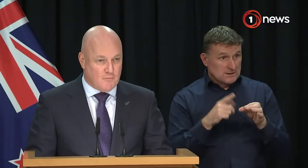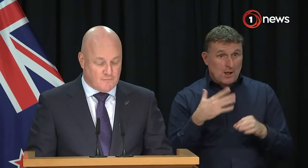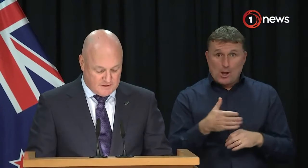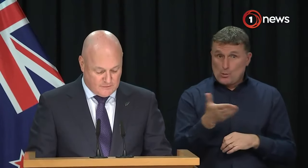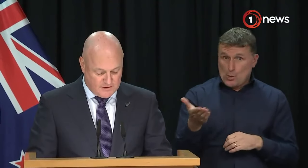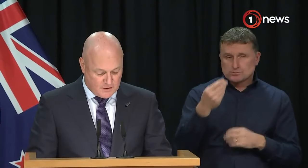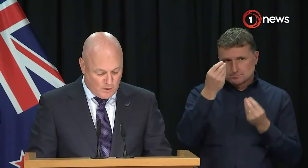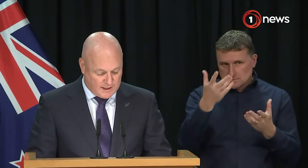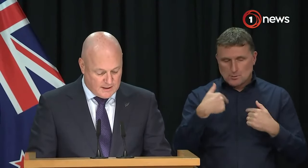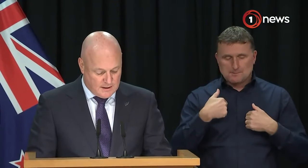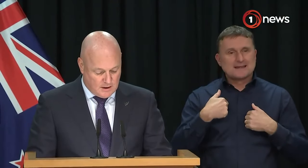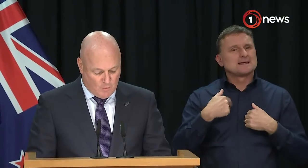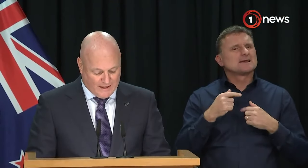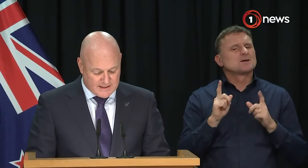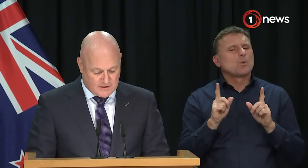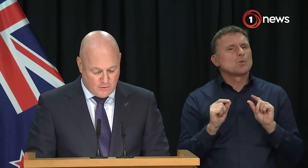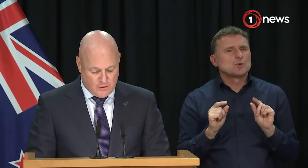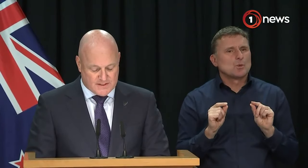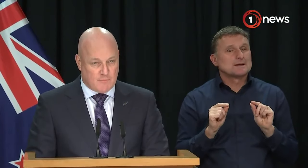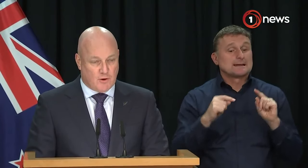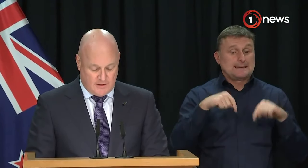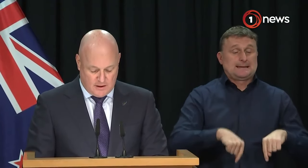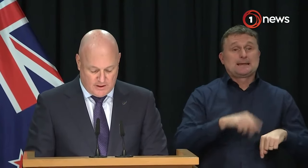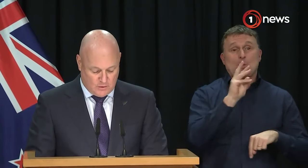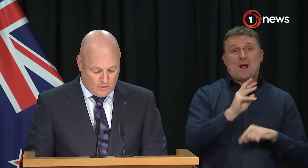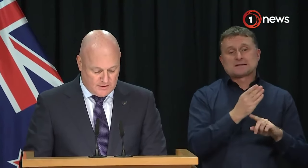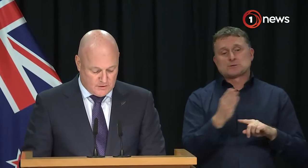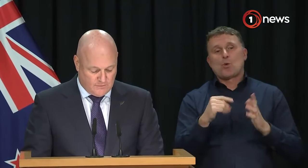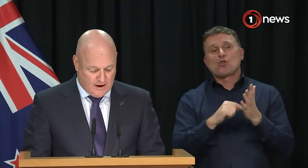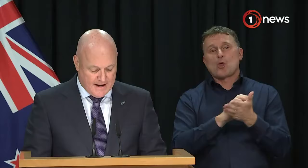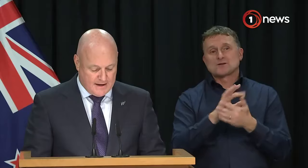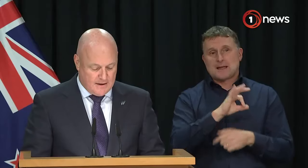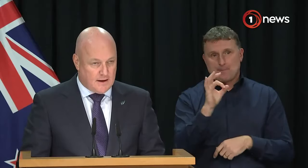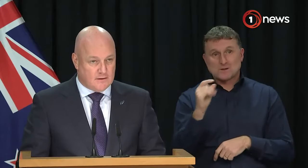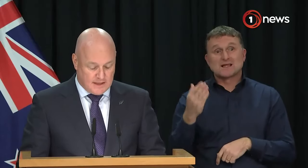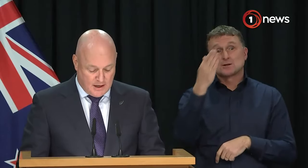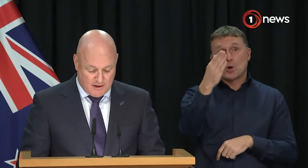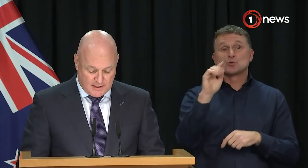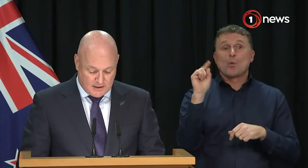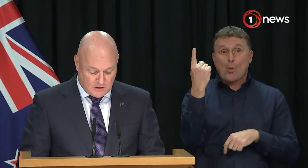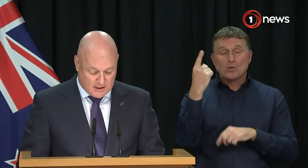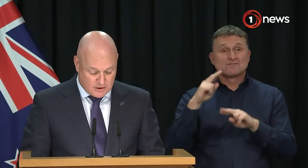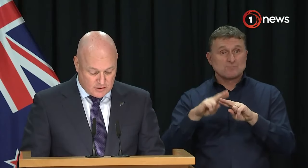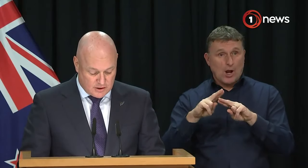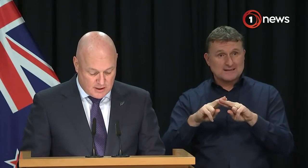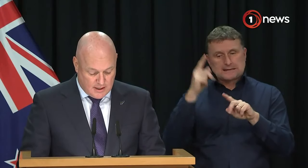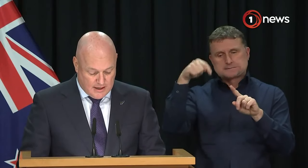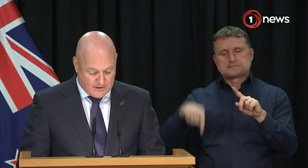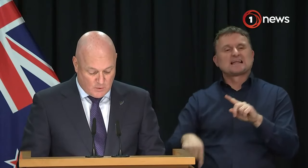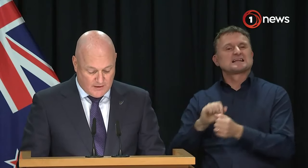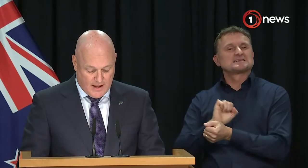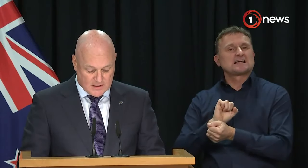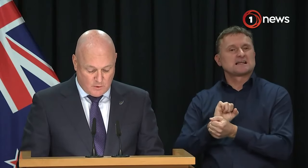I'll just run through my movements for the rest of the week. I'm in Wellington until Thursday morning, then I'll head to Auckland until Friday, and on Saturday I'll be heading down to Christchurch.